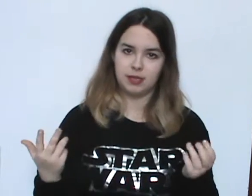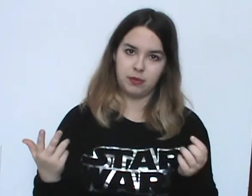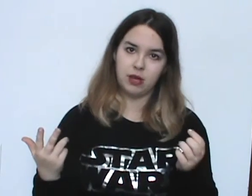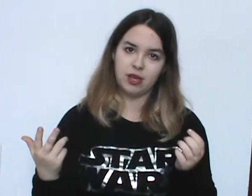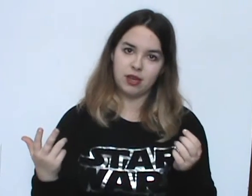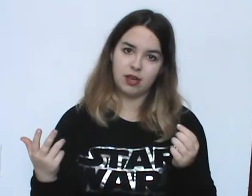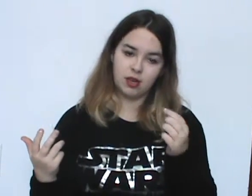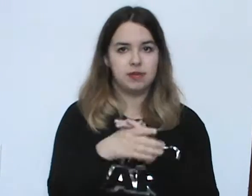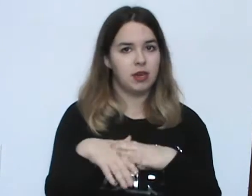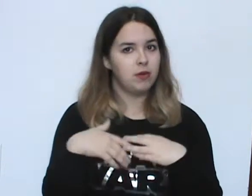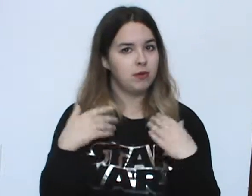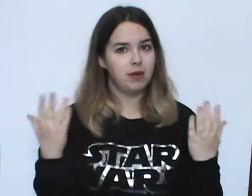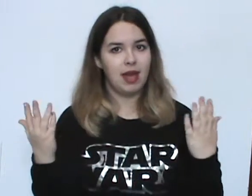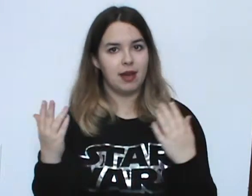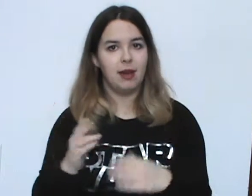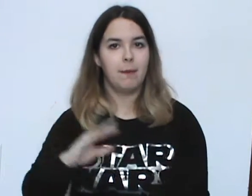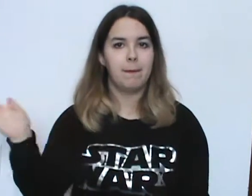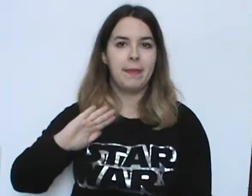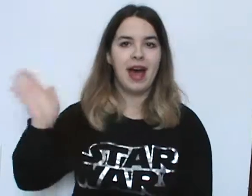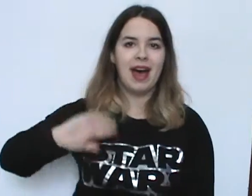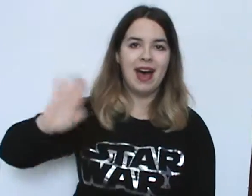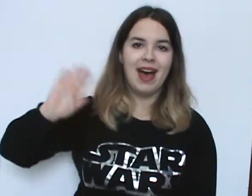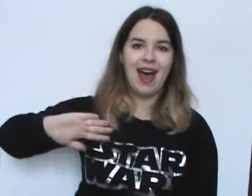Support. So yeah, bye! Bye!